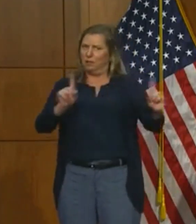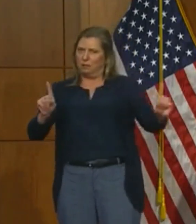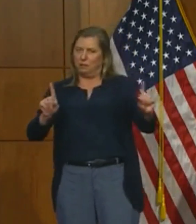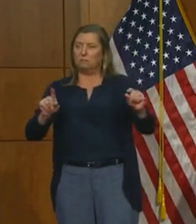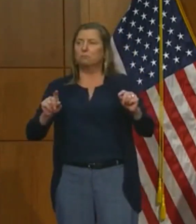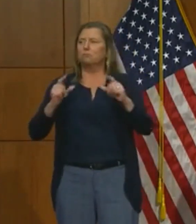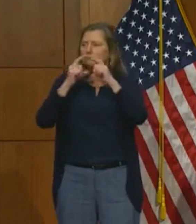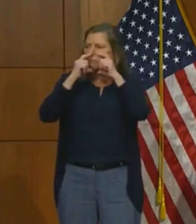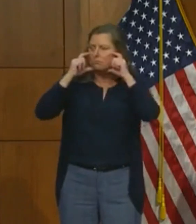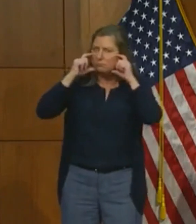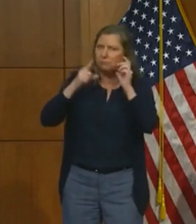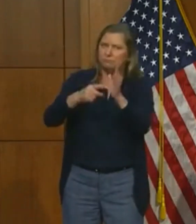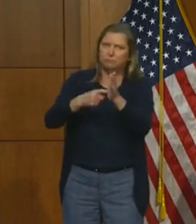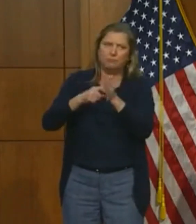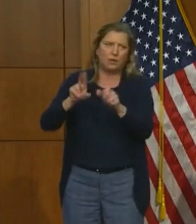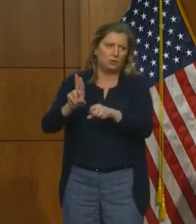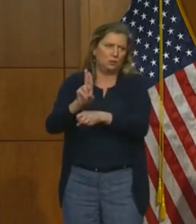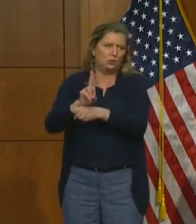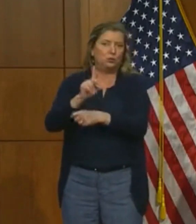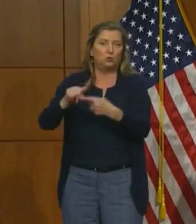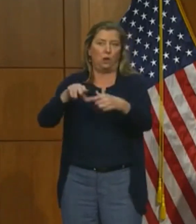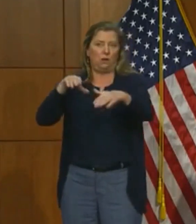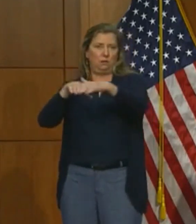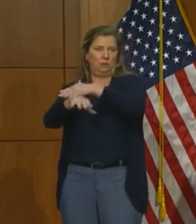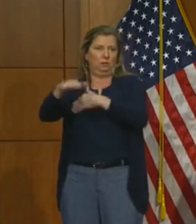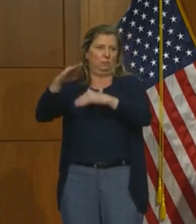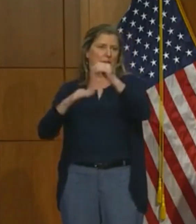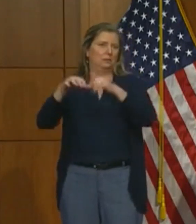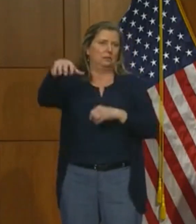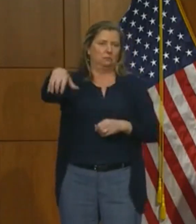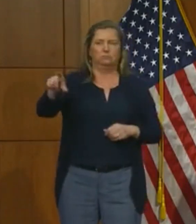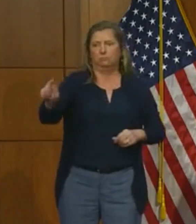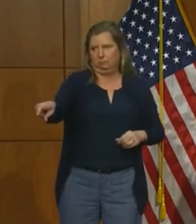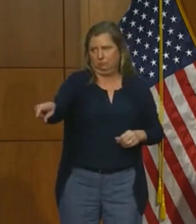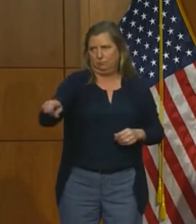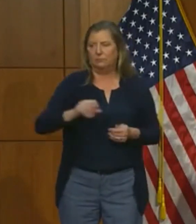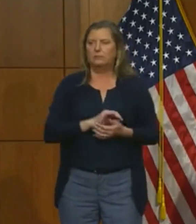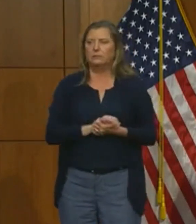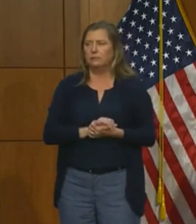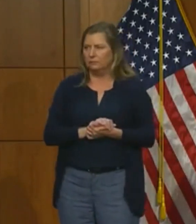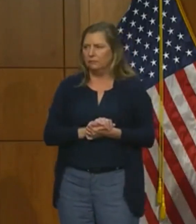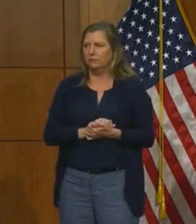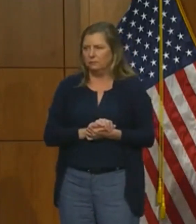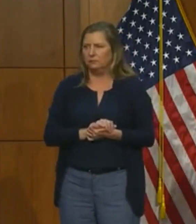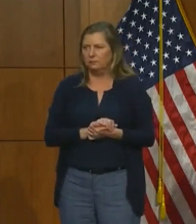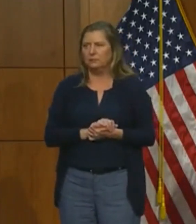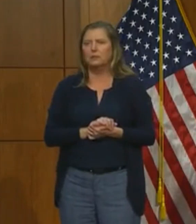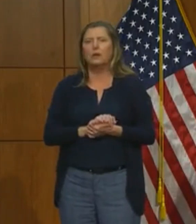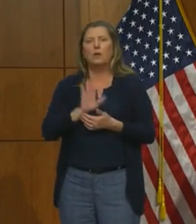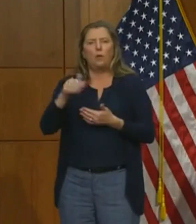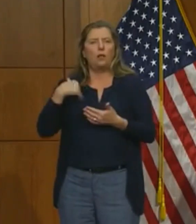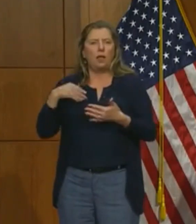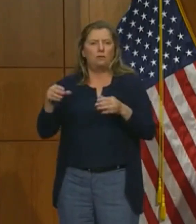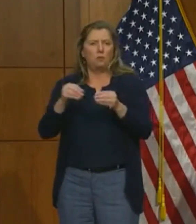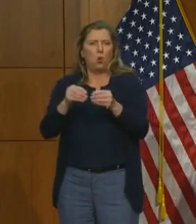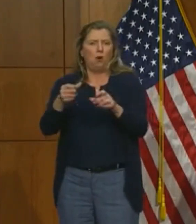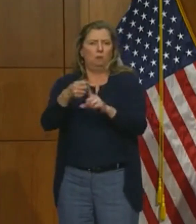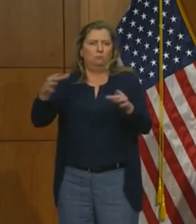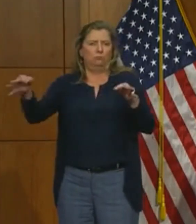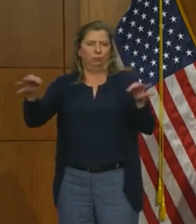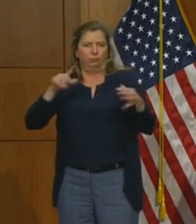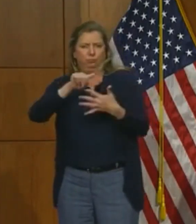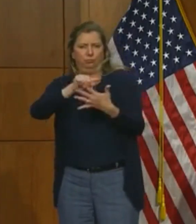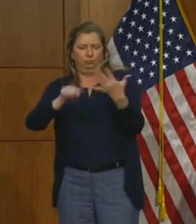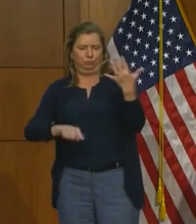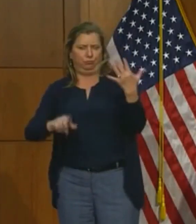coverings are required in indoor spaces. We'll talk about all of this in more depth on Thursday,